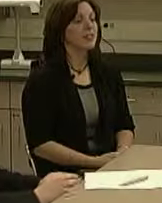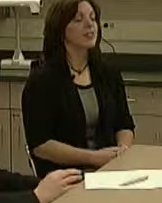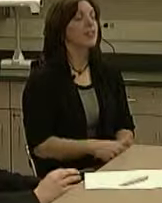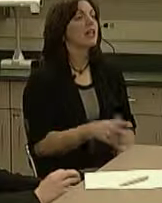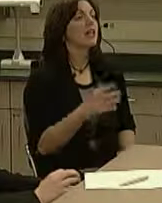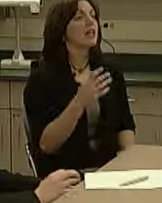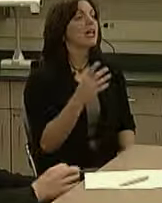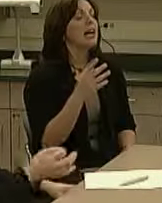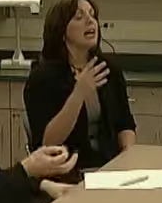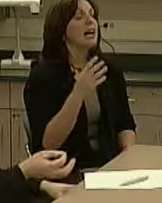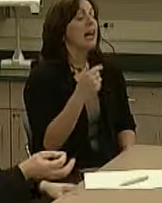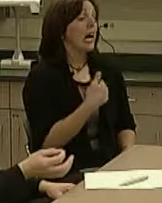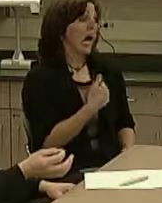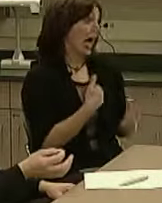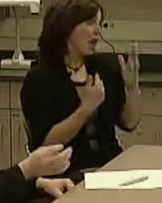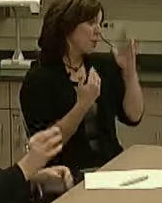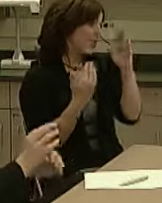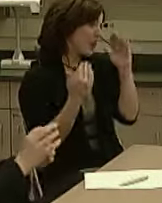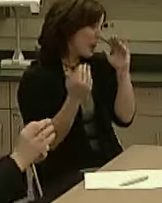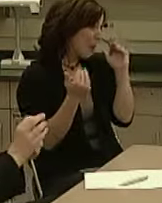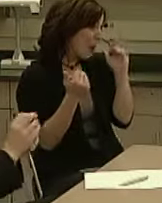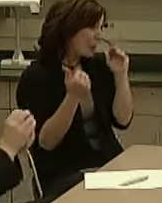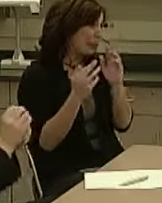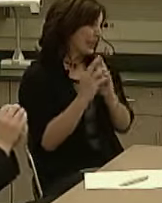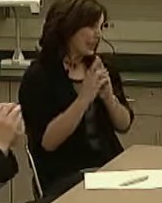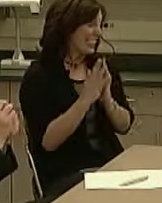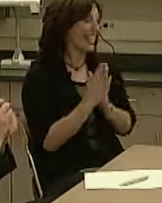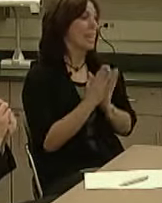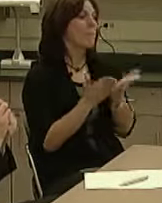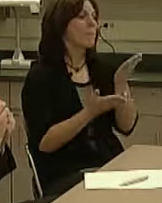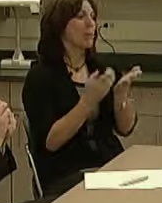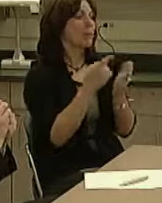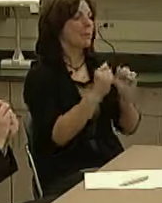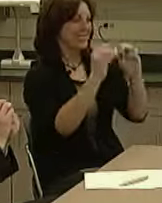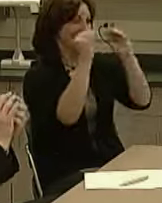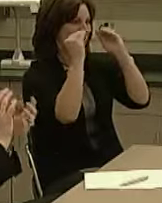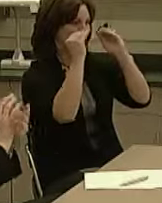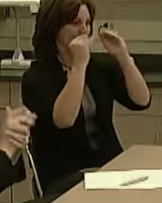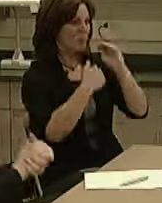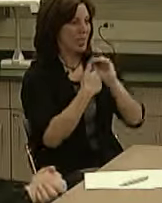And I was hoping that you might be able to teach me a little something.